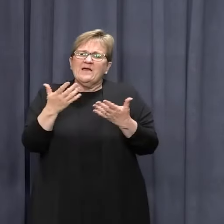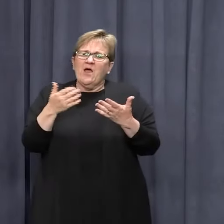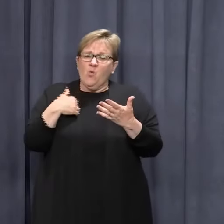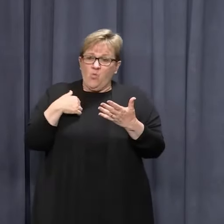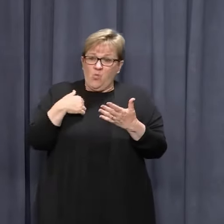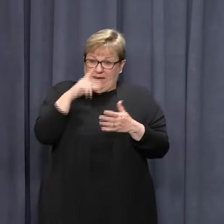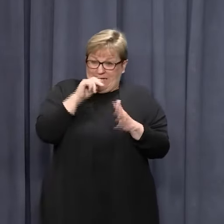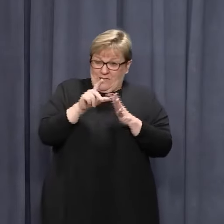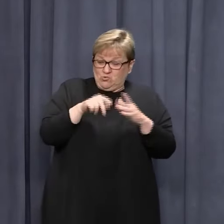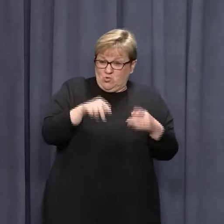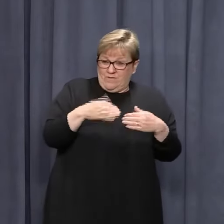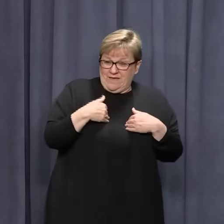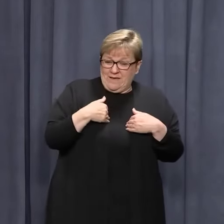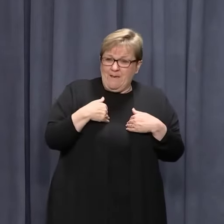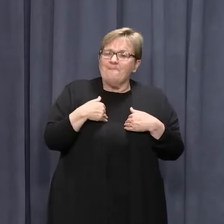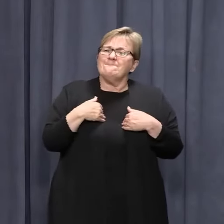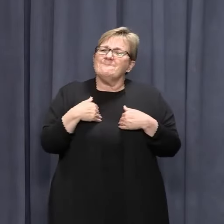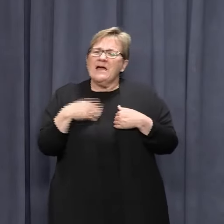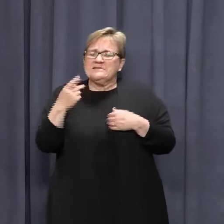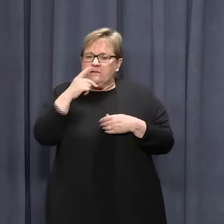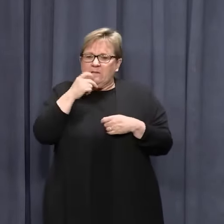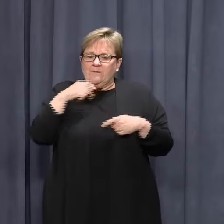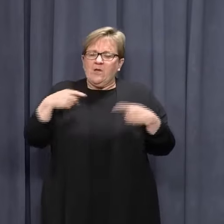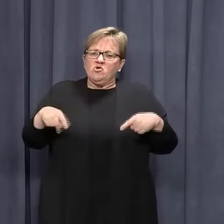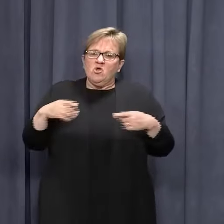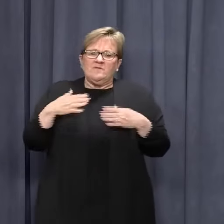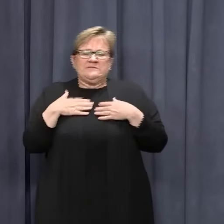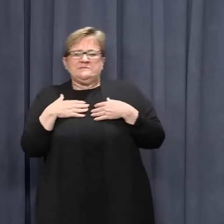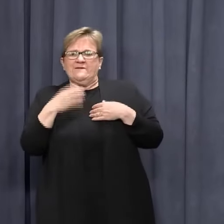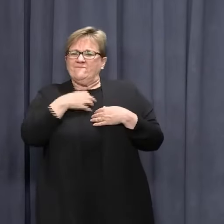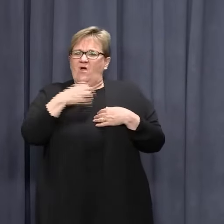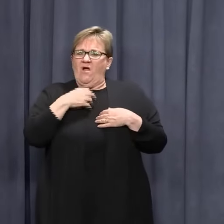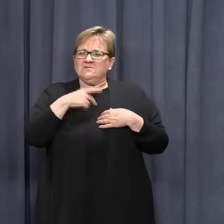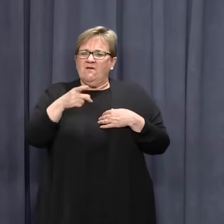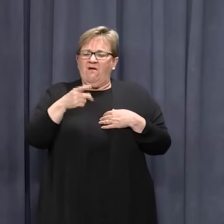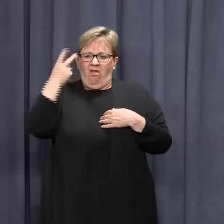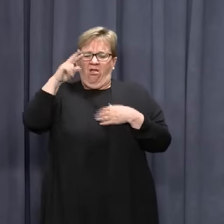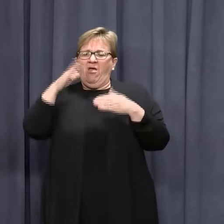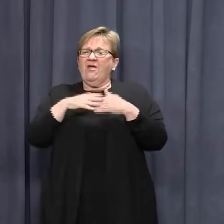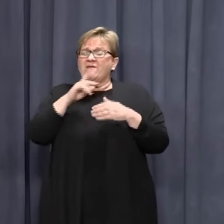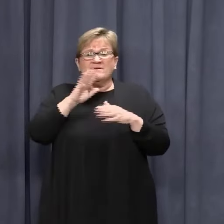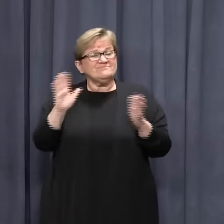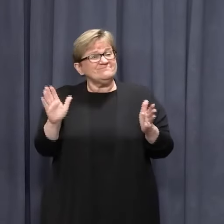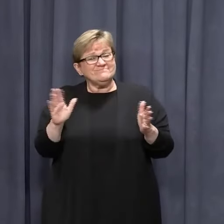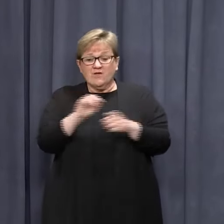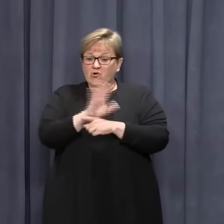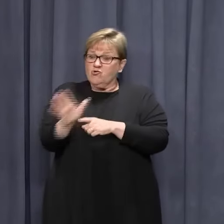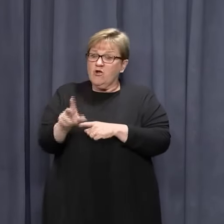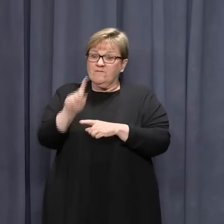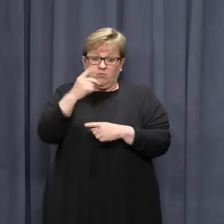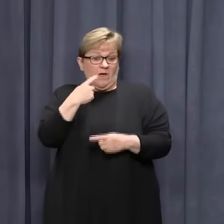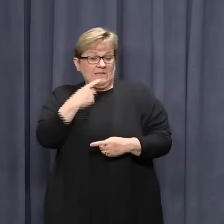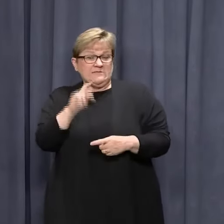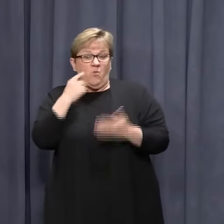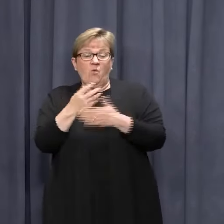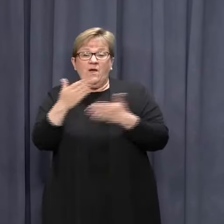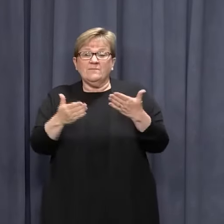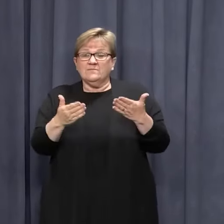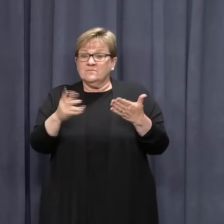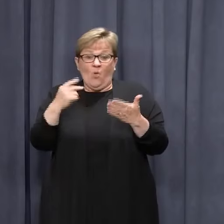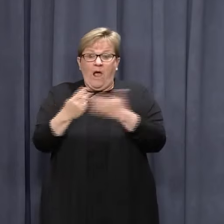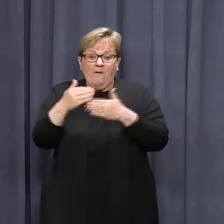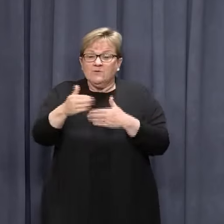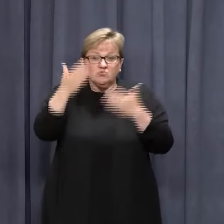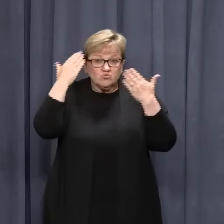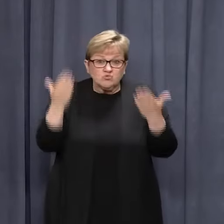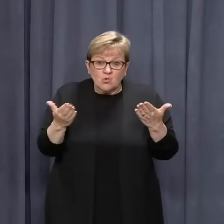capacity we have, obviously, that will make a few people nervous that that could happen at any point in time. But then again, COVID is unpredictable. And you don't know what might